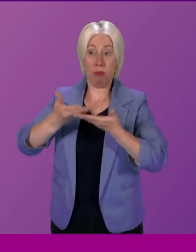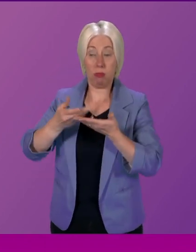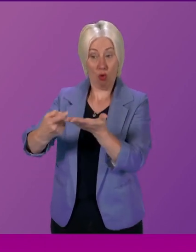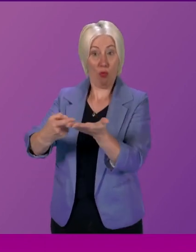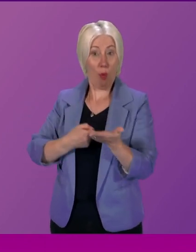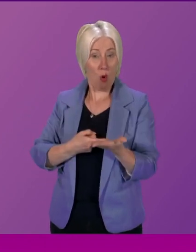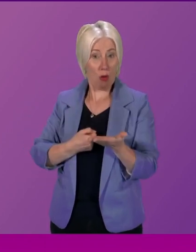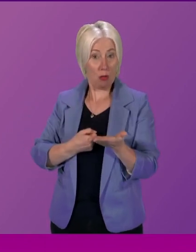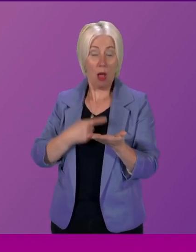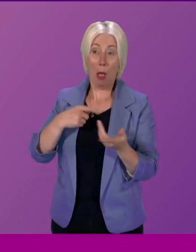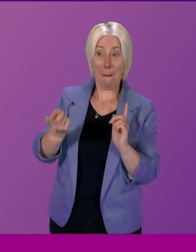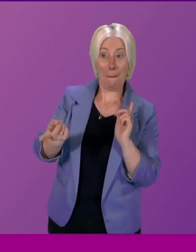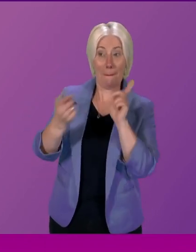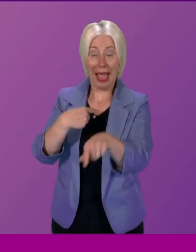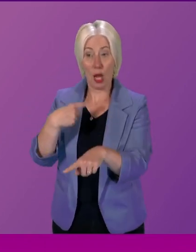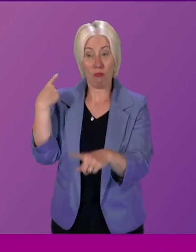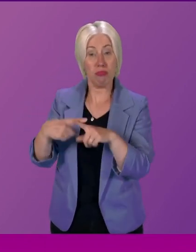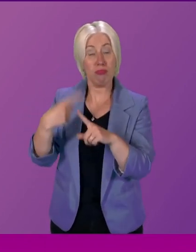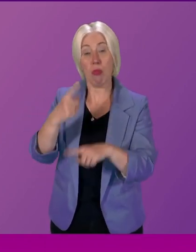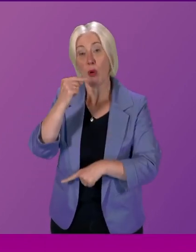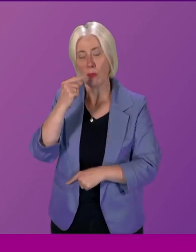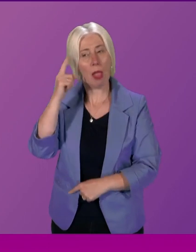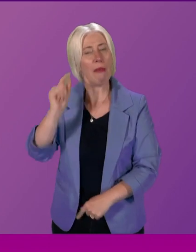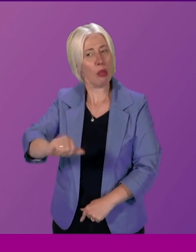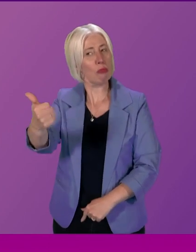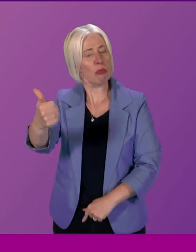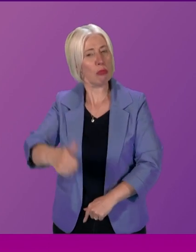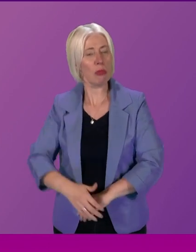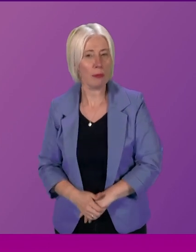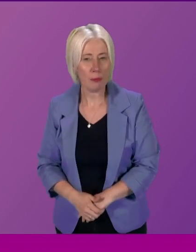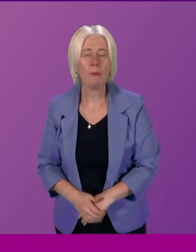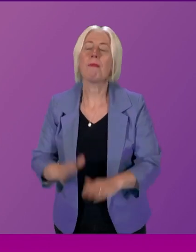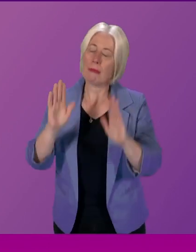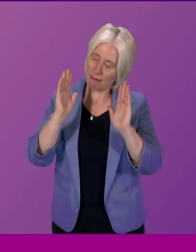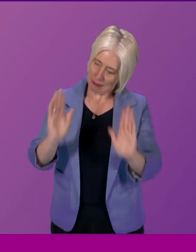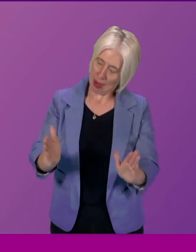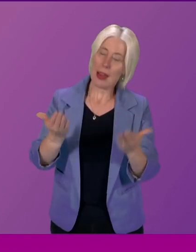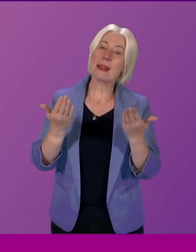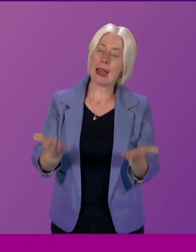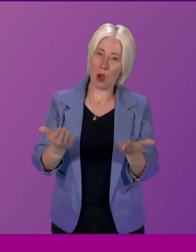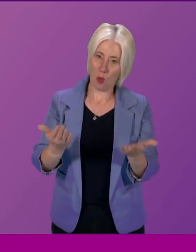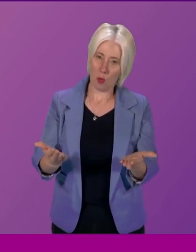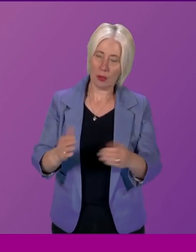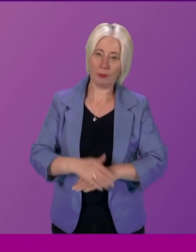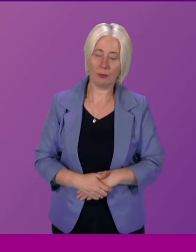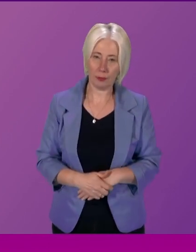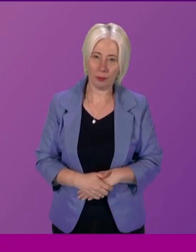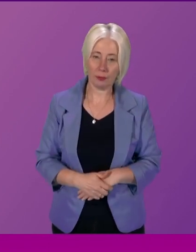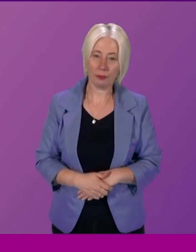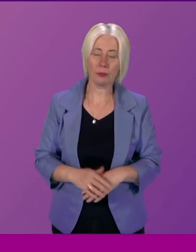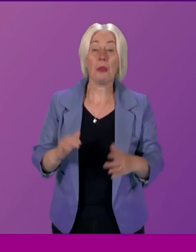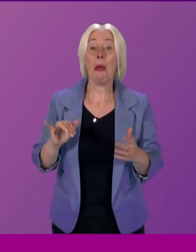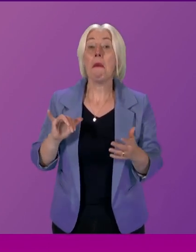on what they've done I think is great now turning to the point and I may differ